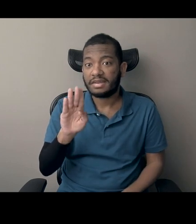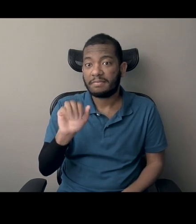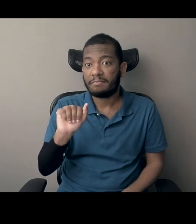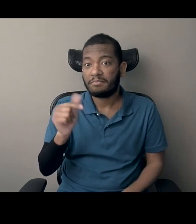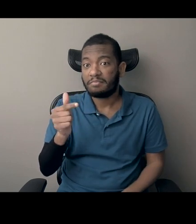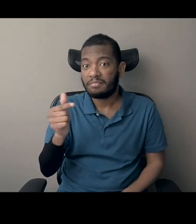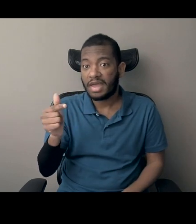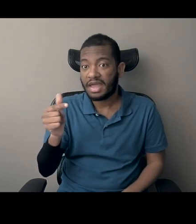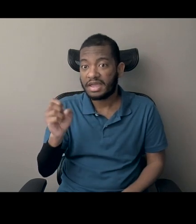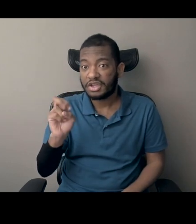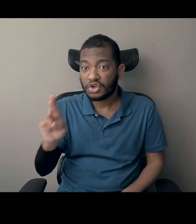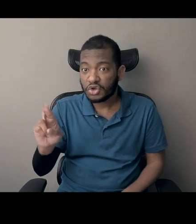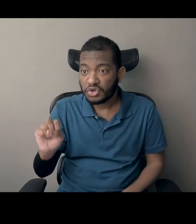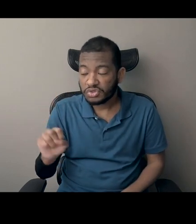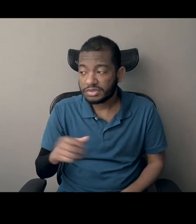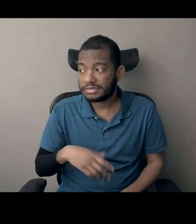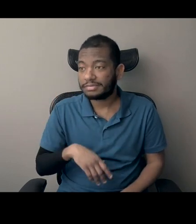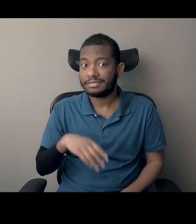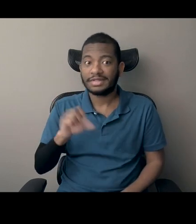my miseducation.